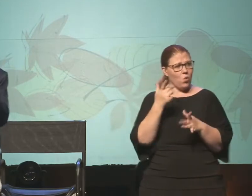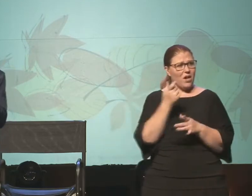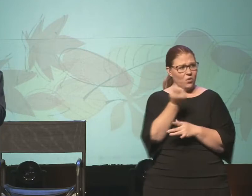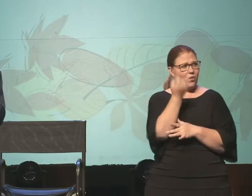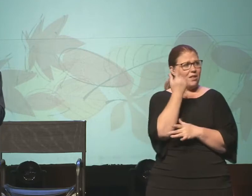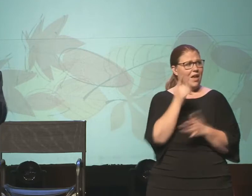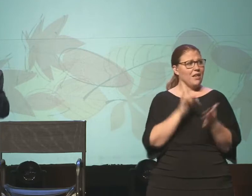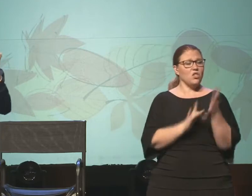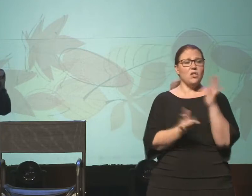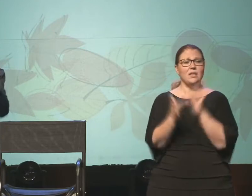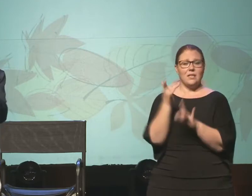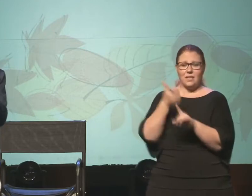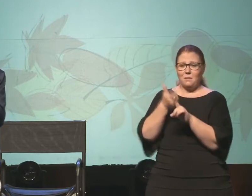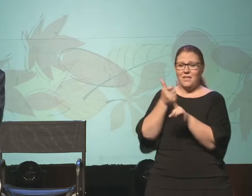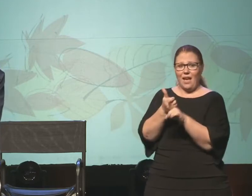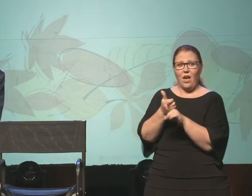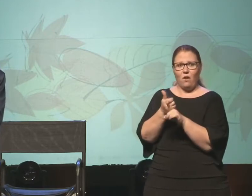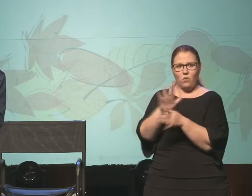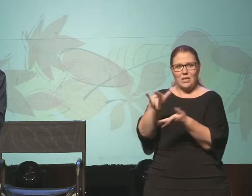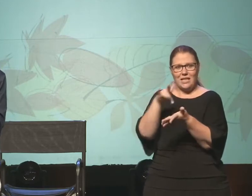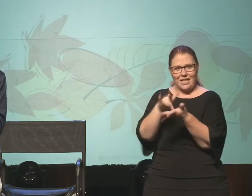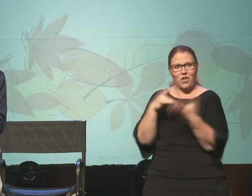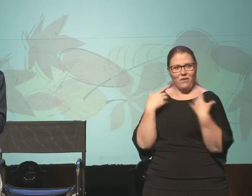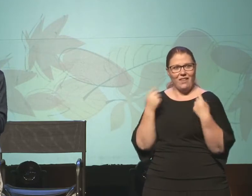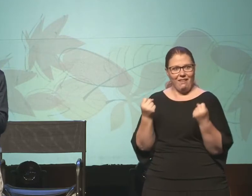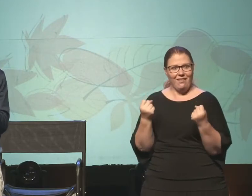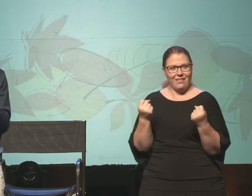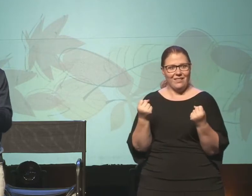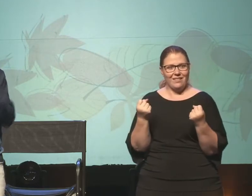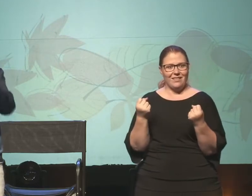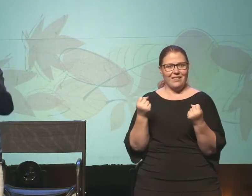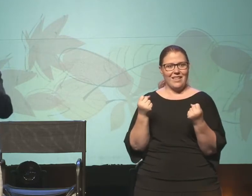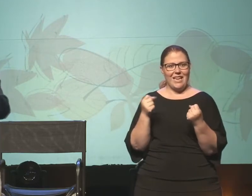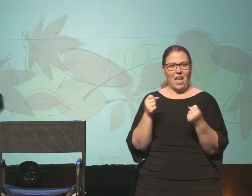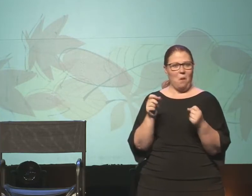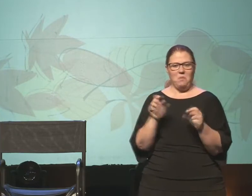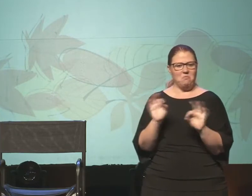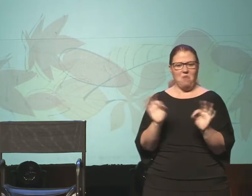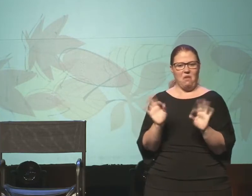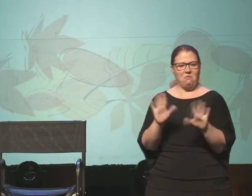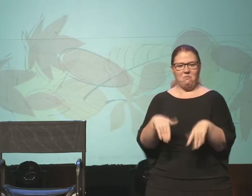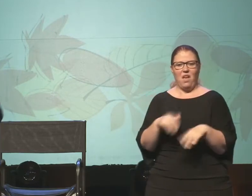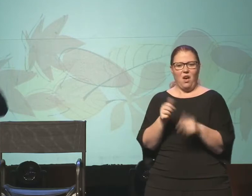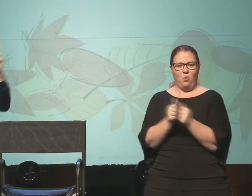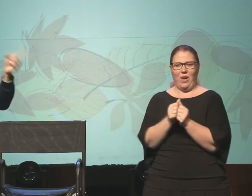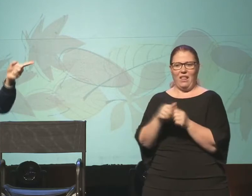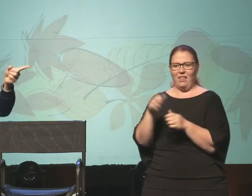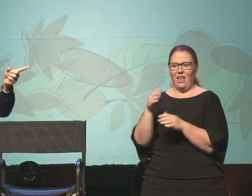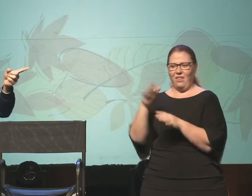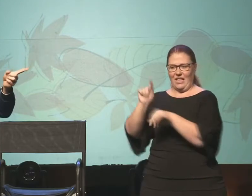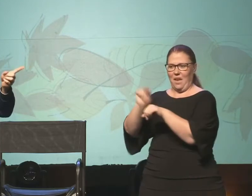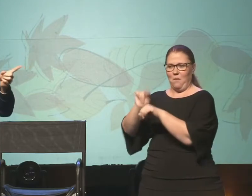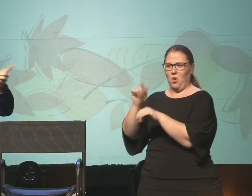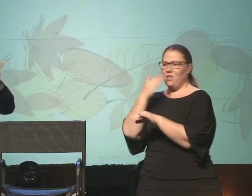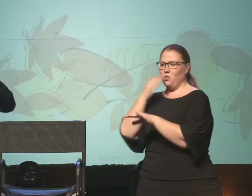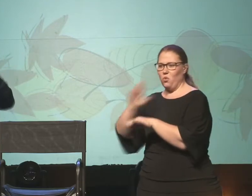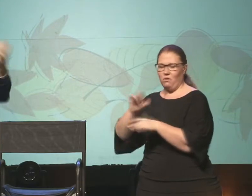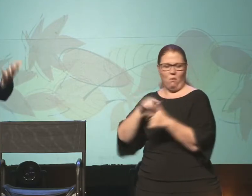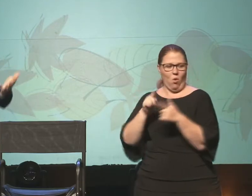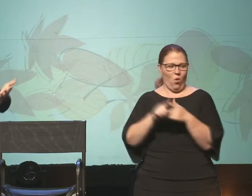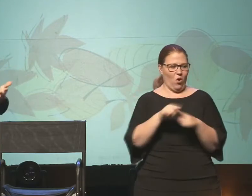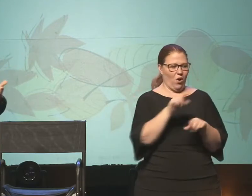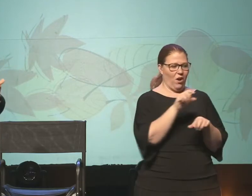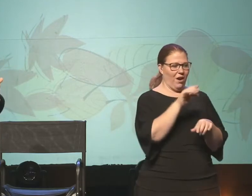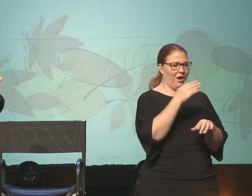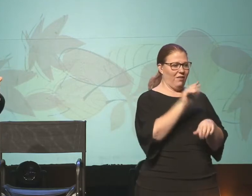was that Jesus was actually the center of his healing, that it had nothing to do with either the temple in Jerusalem or the temple on Mount Gerizim. It